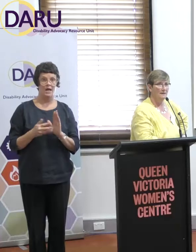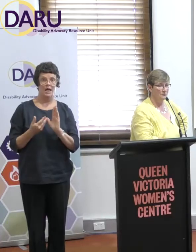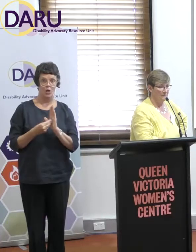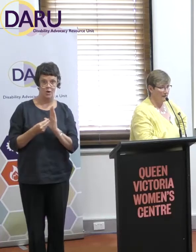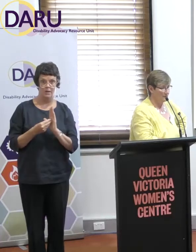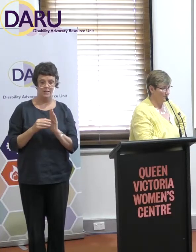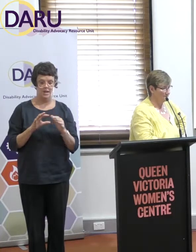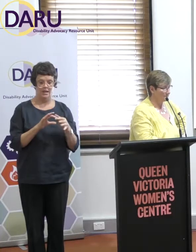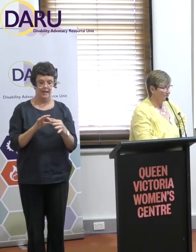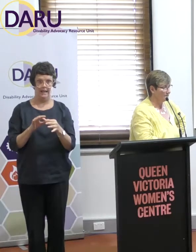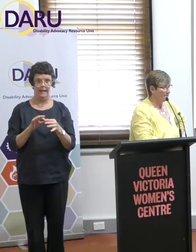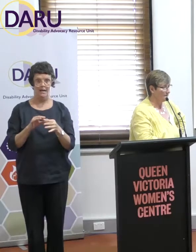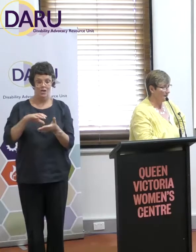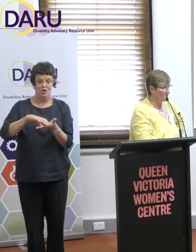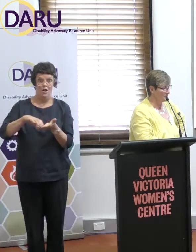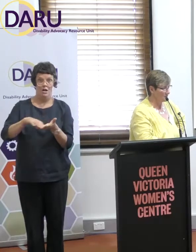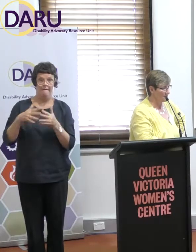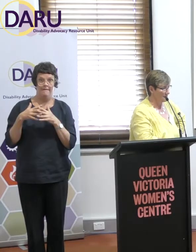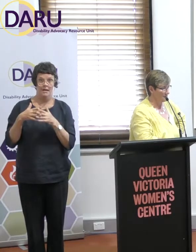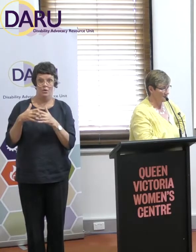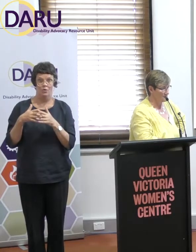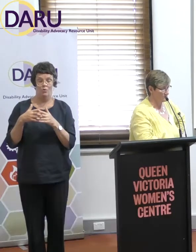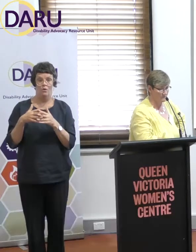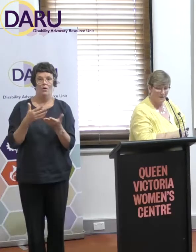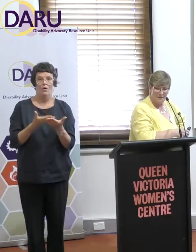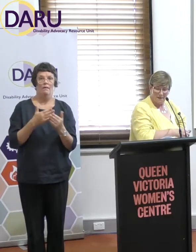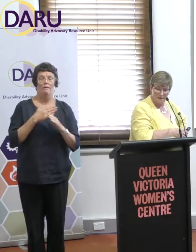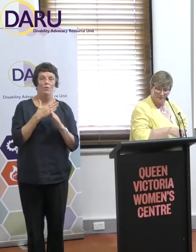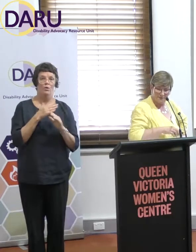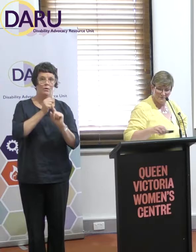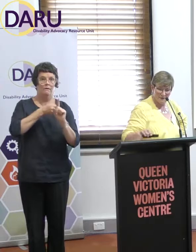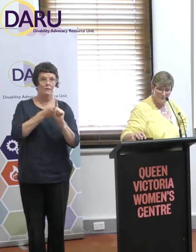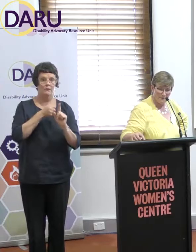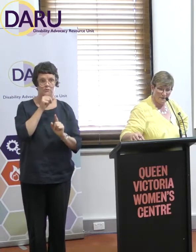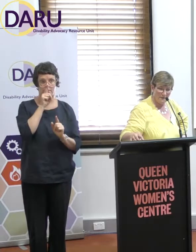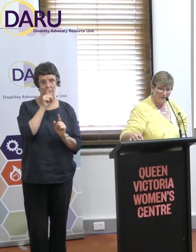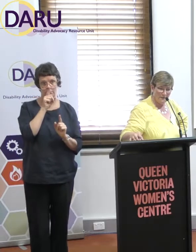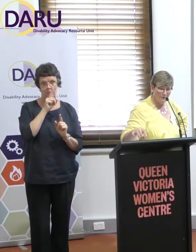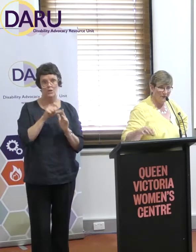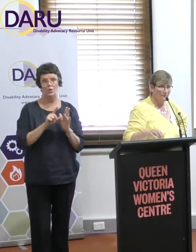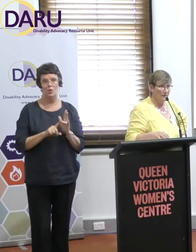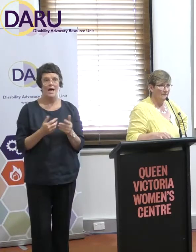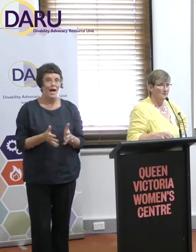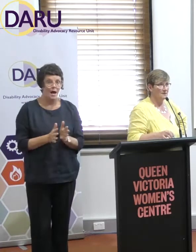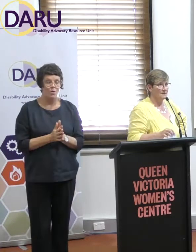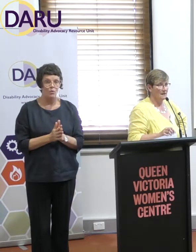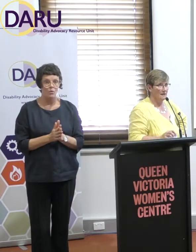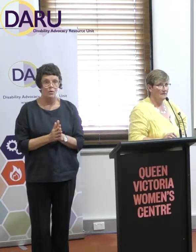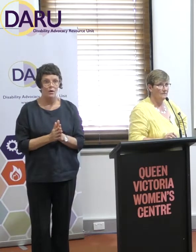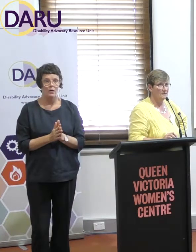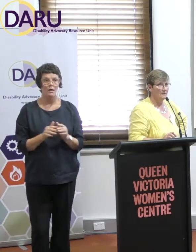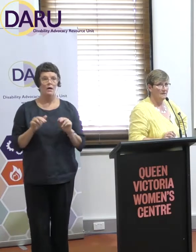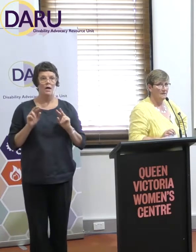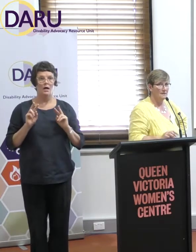attach a monetary value to the work that advocates do. And they do that by looking at how much it